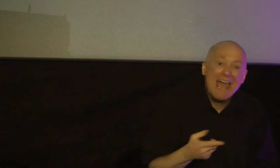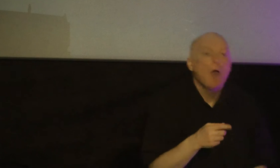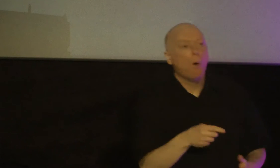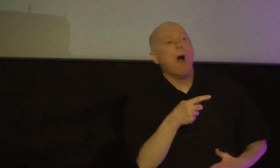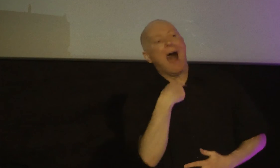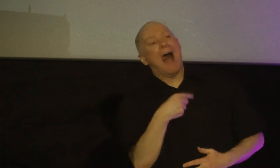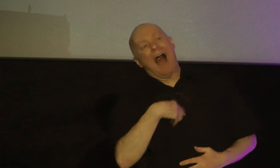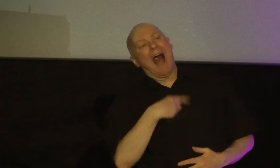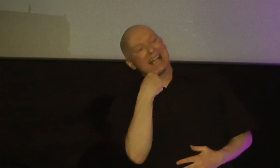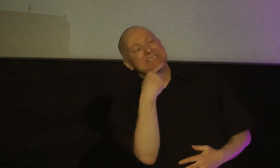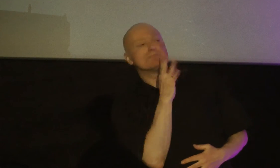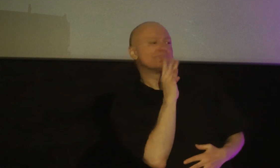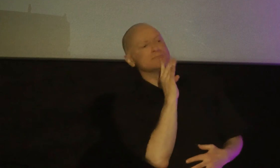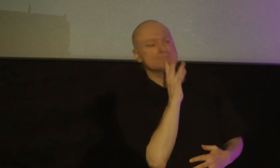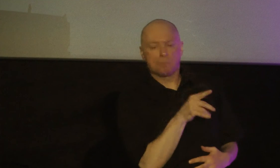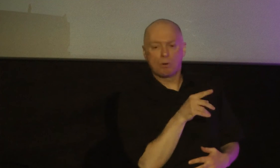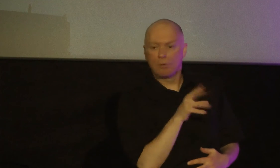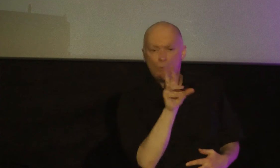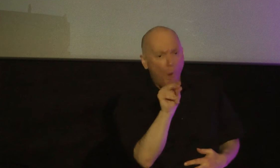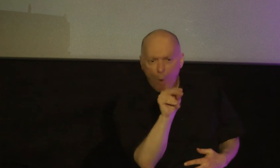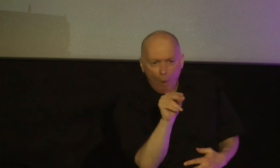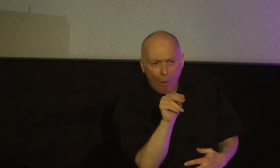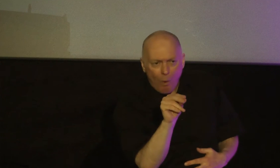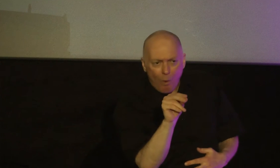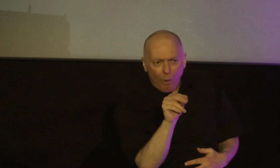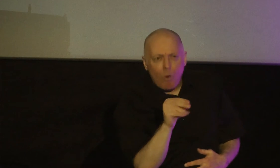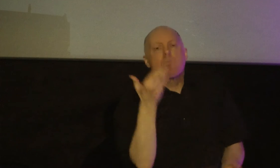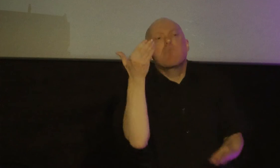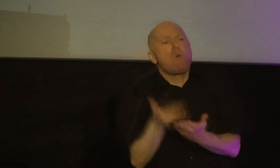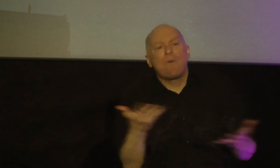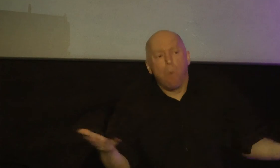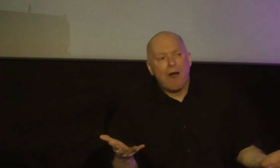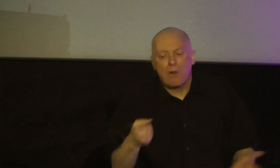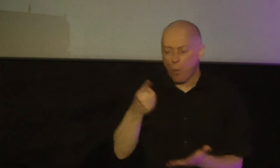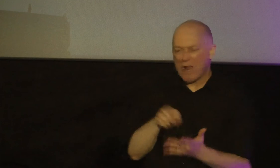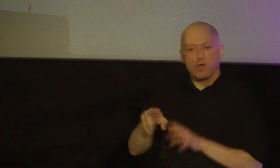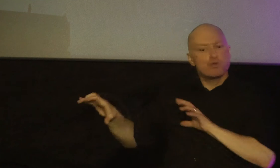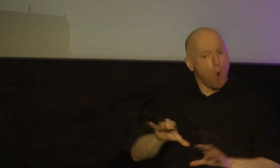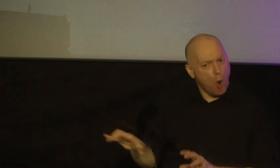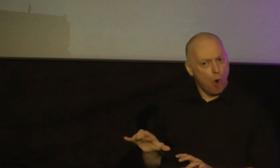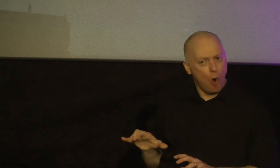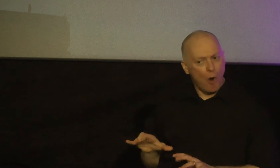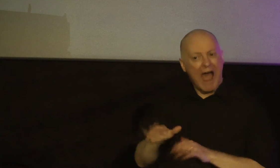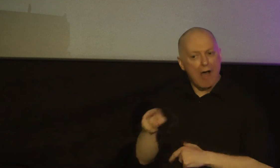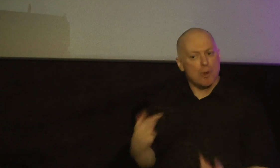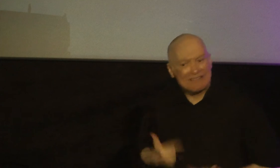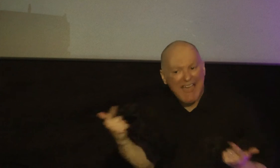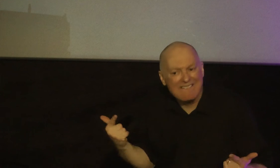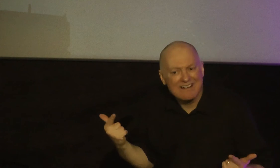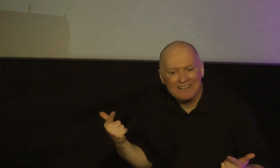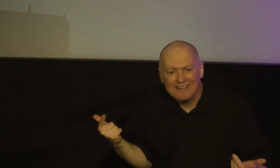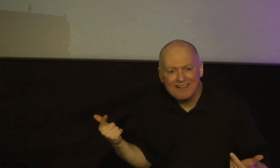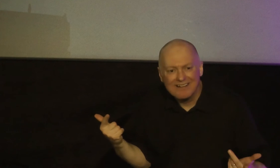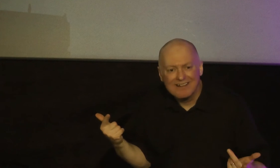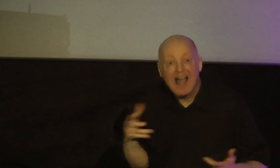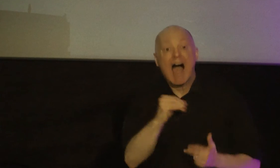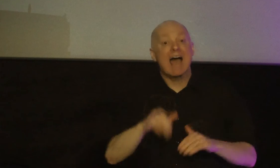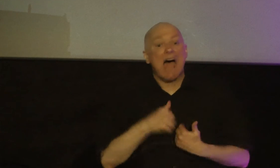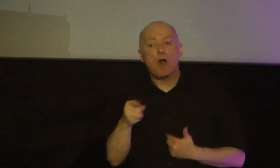christianity and your faith is proven by what you do and how you live and how you behave